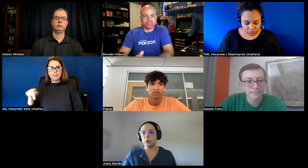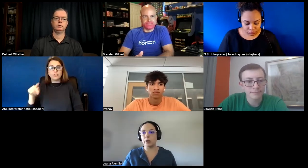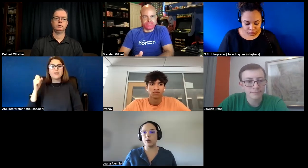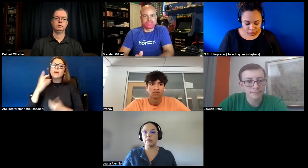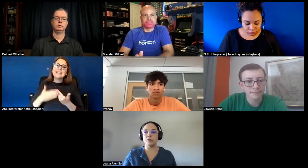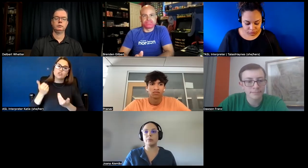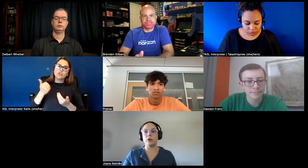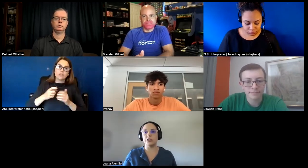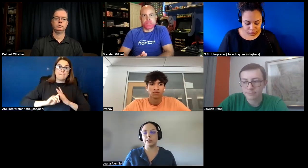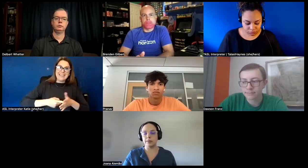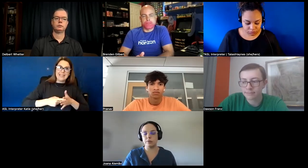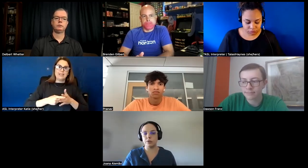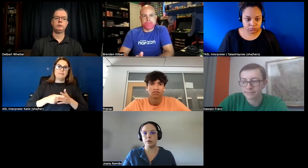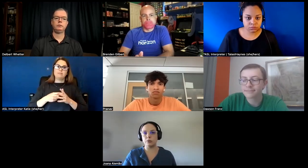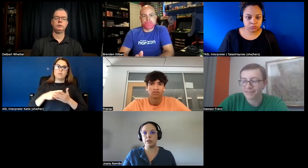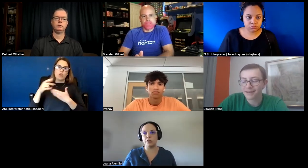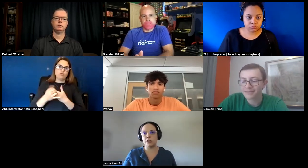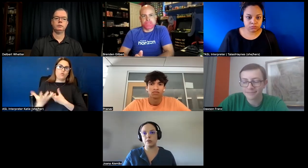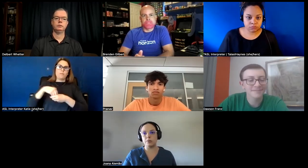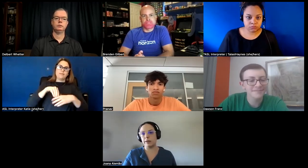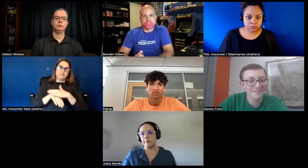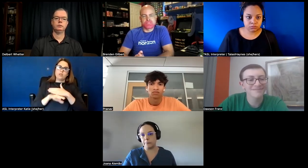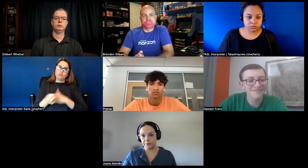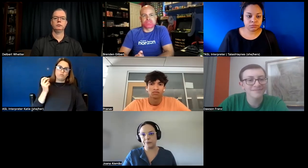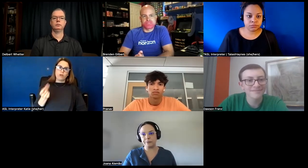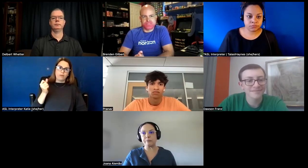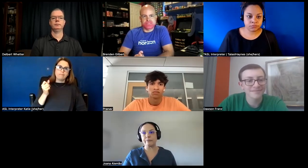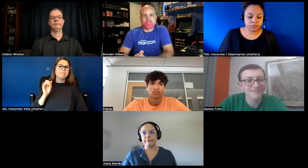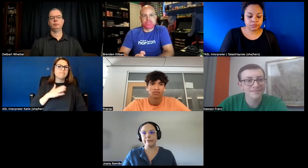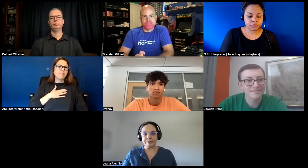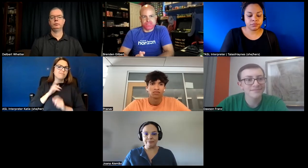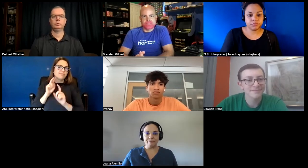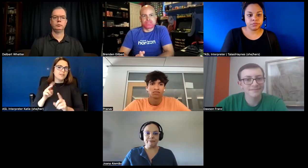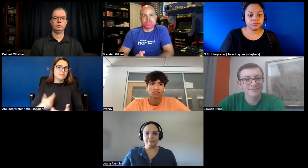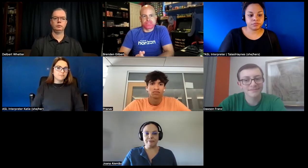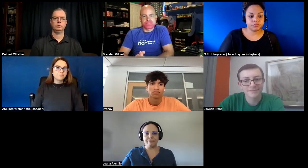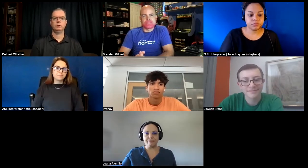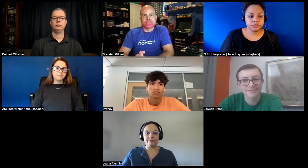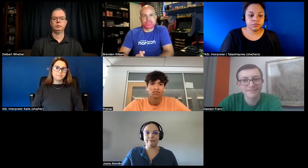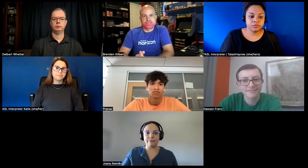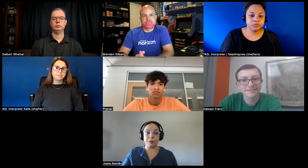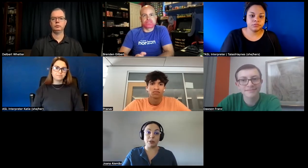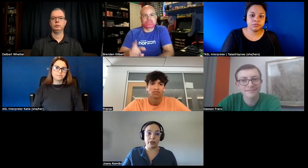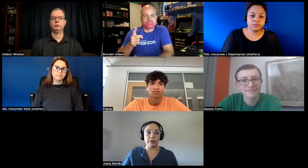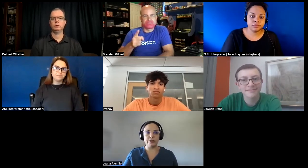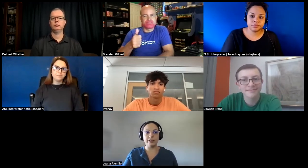of a project so this is just my my opinion on this